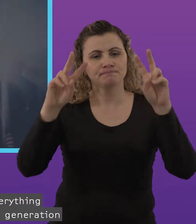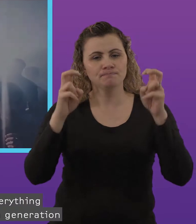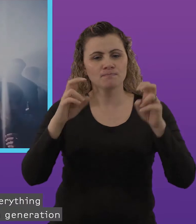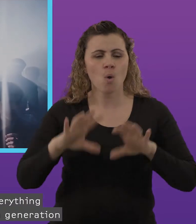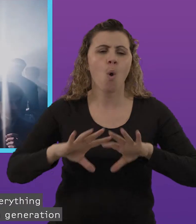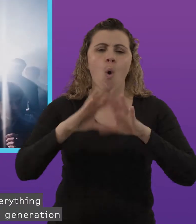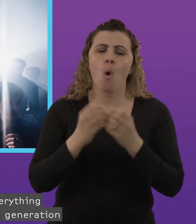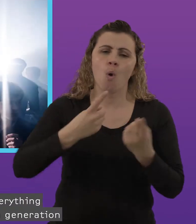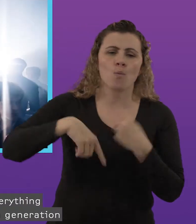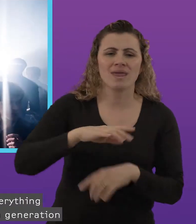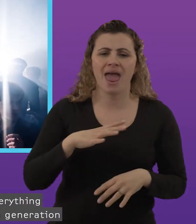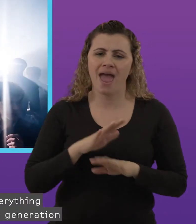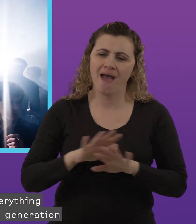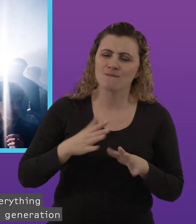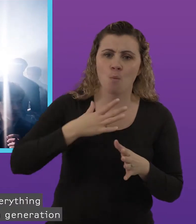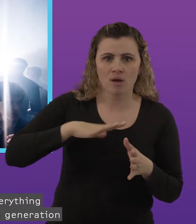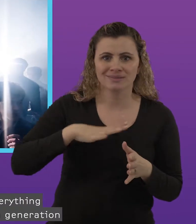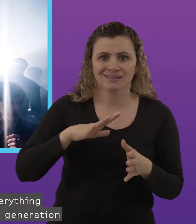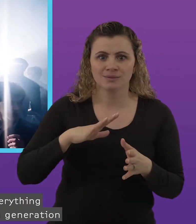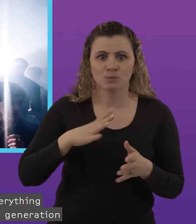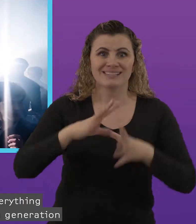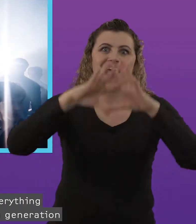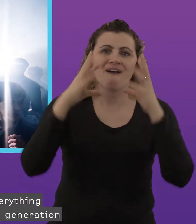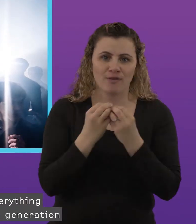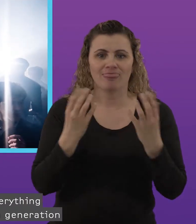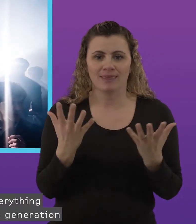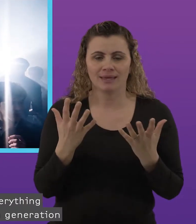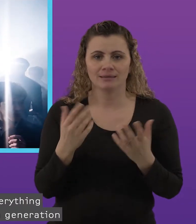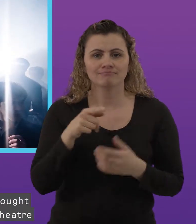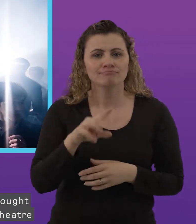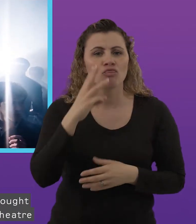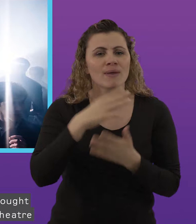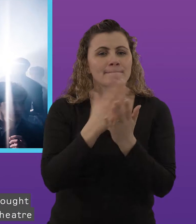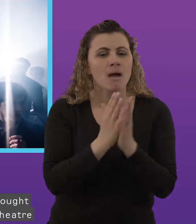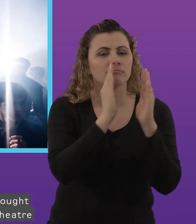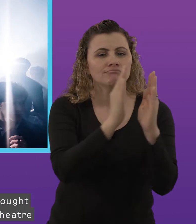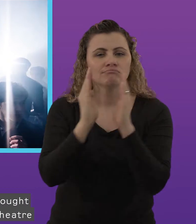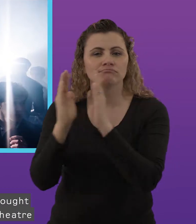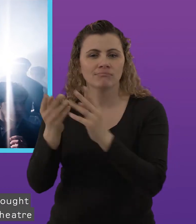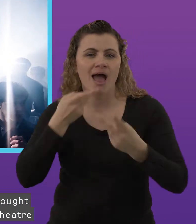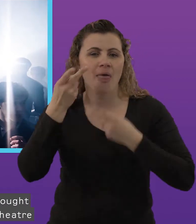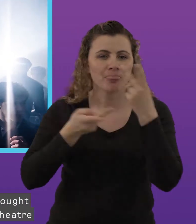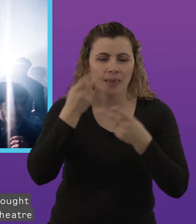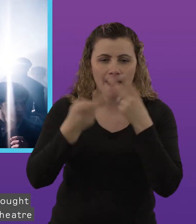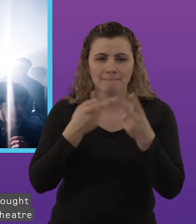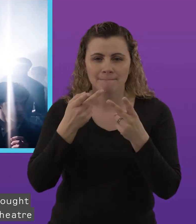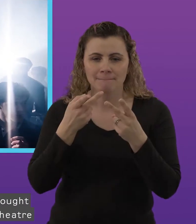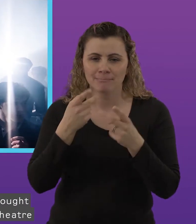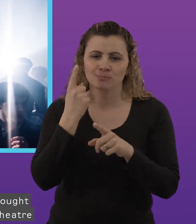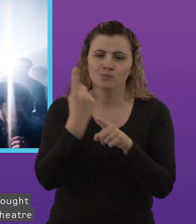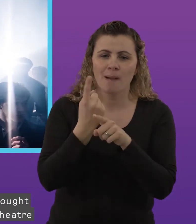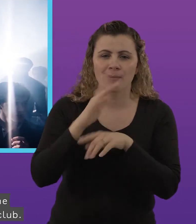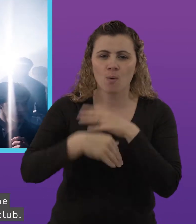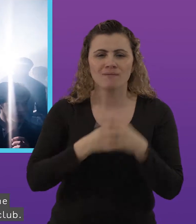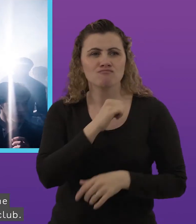All We Ever Wanted Was Everything is a three-act anthem about a generation promised everything, brought to you by Middle Child